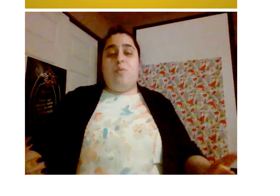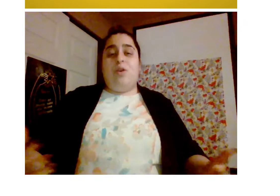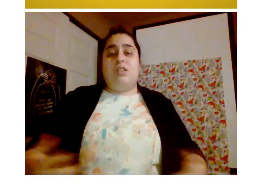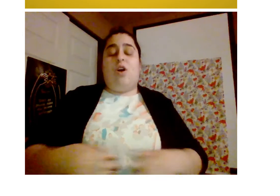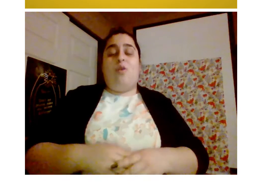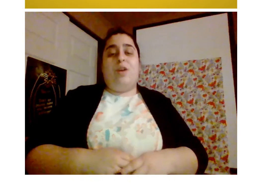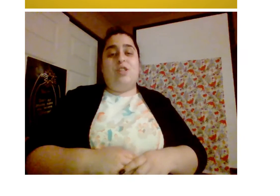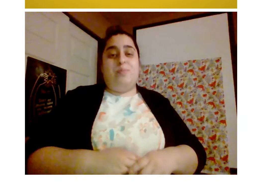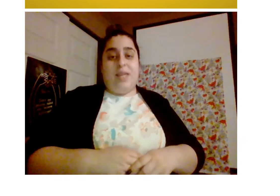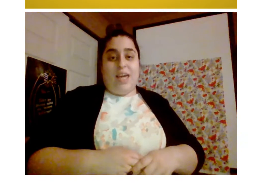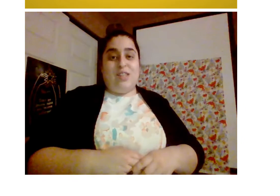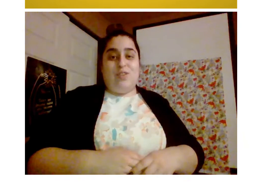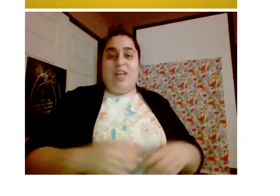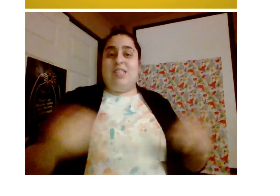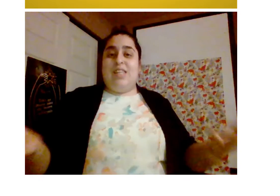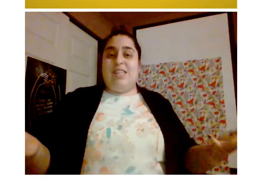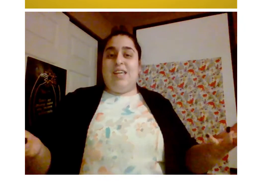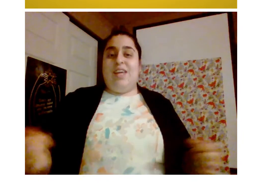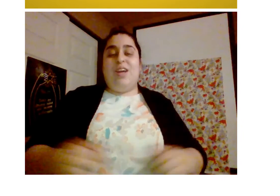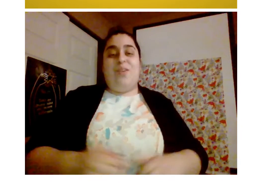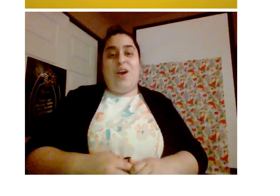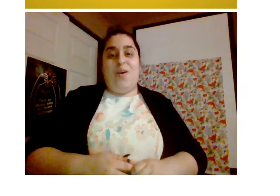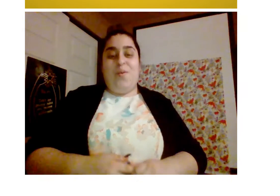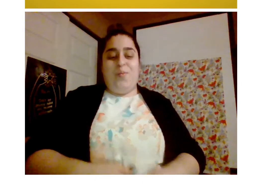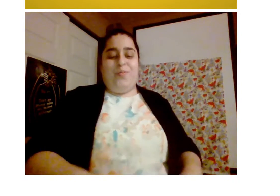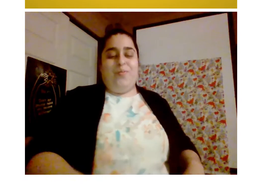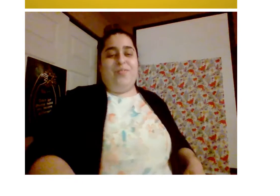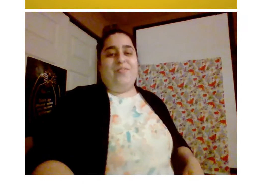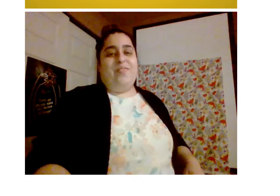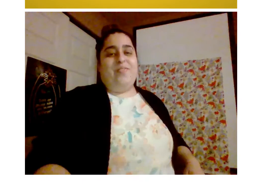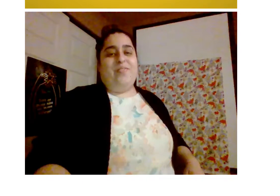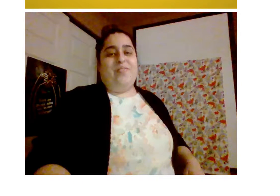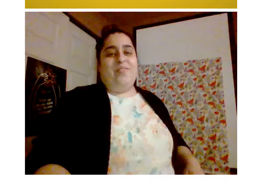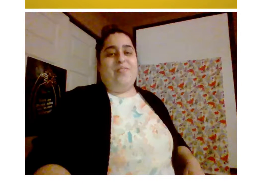I hope you guys are ready to begin today's lesson. Here we go.